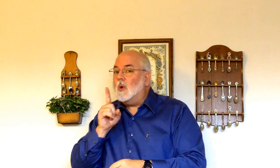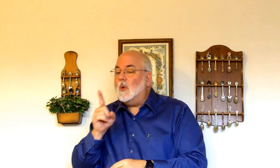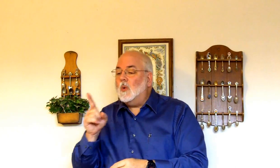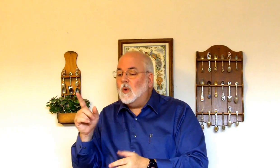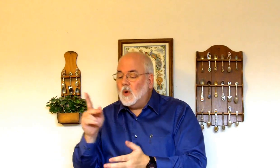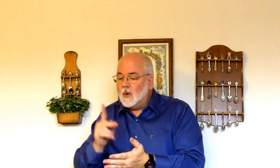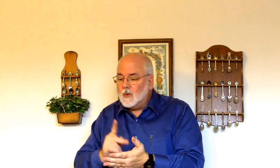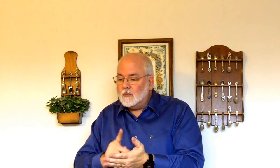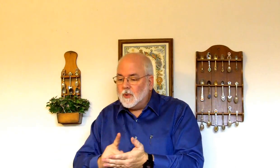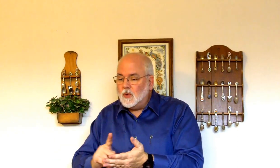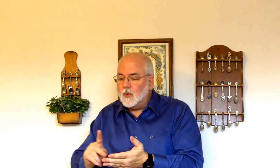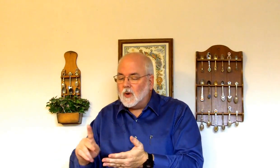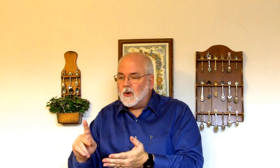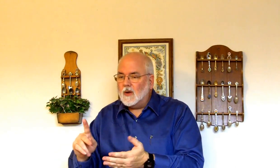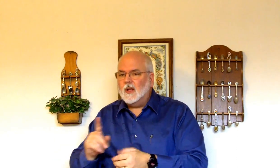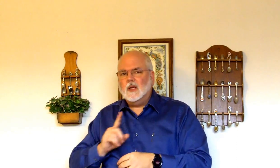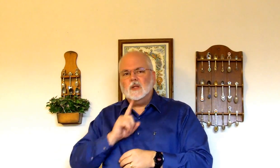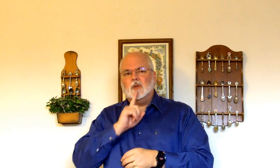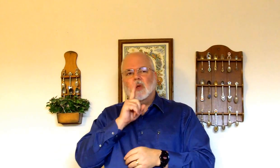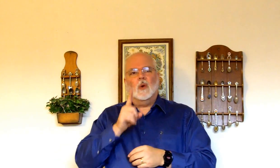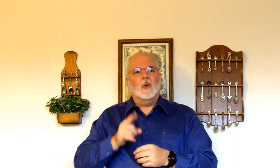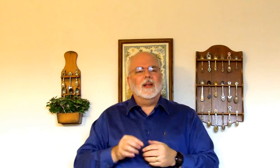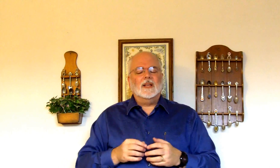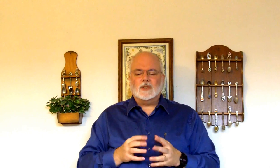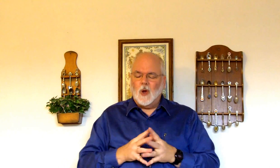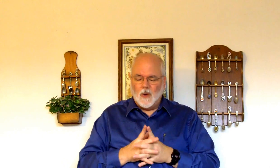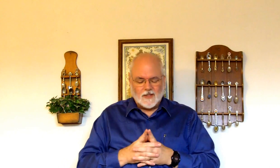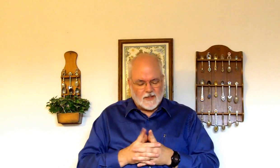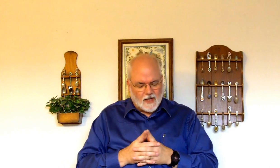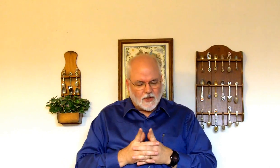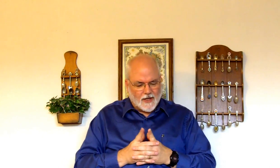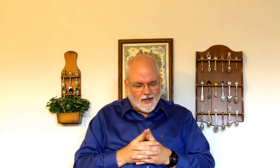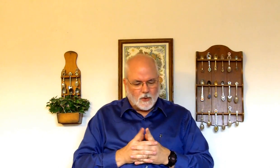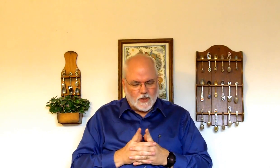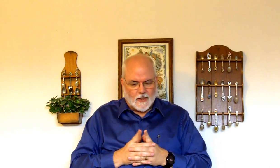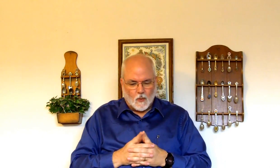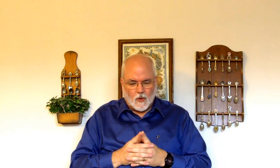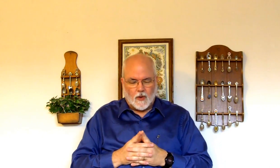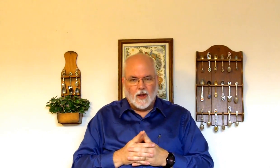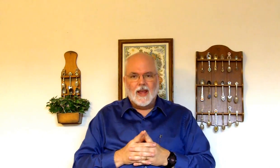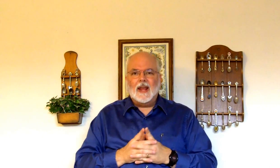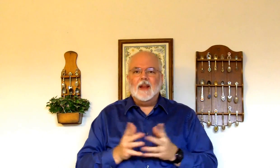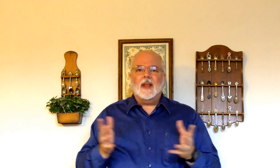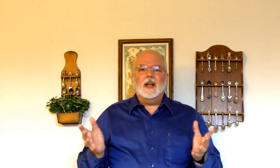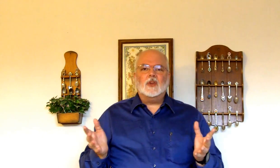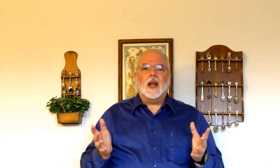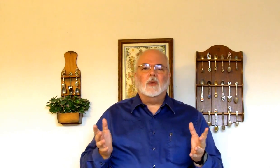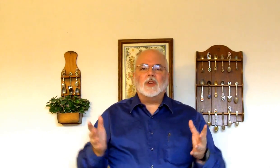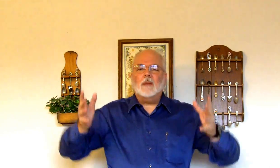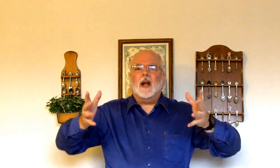So, pure. So. So. Pure. is such an interesting word. In the English language, I'm not